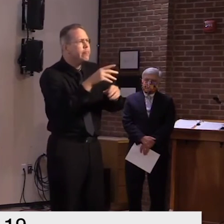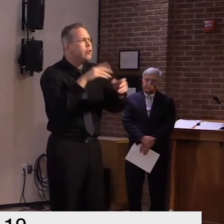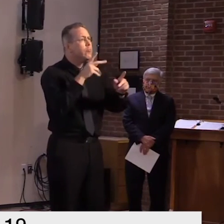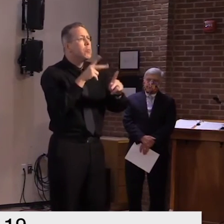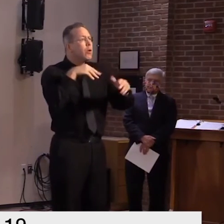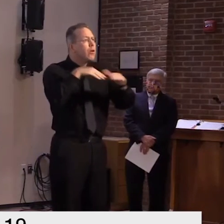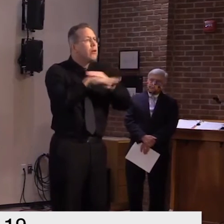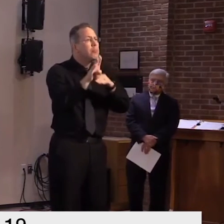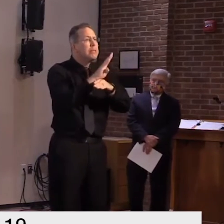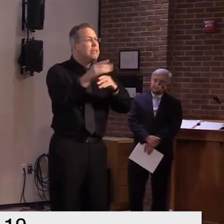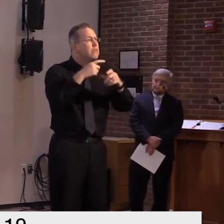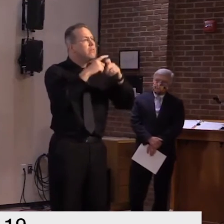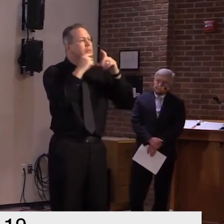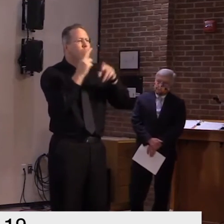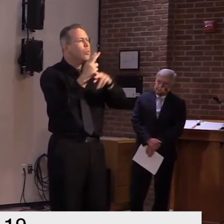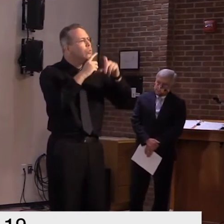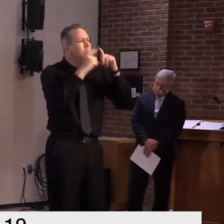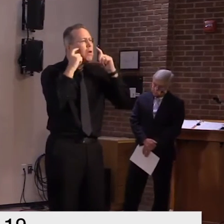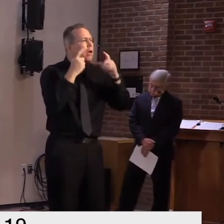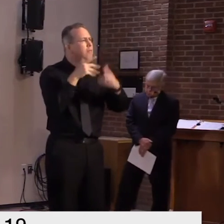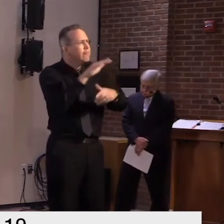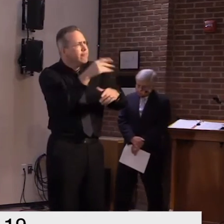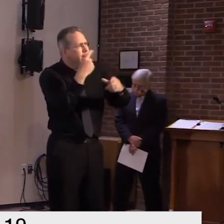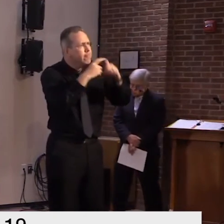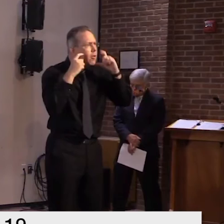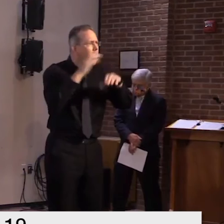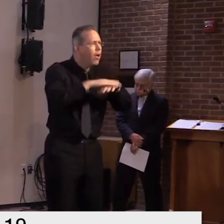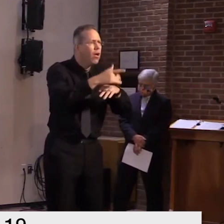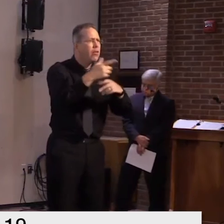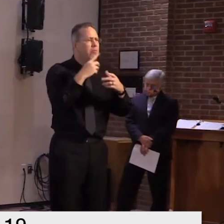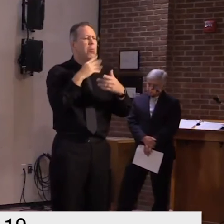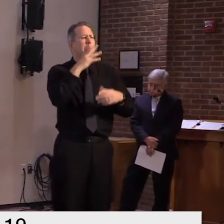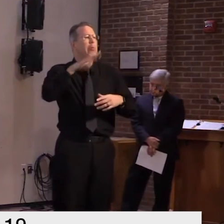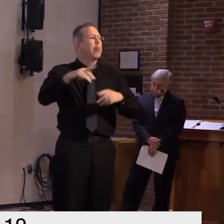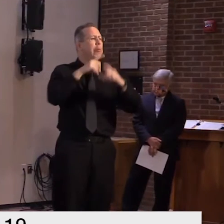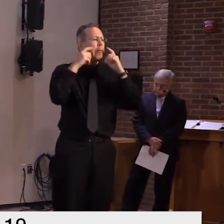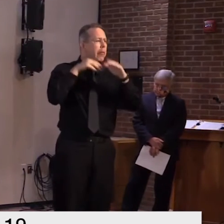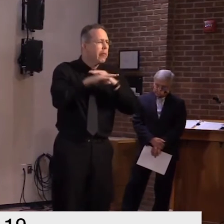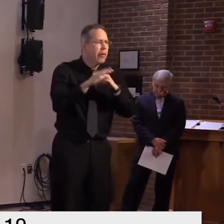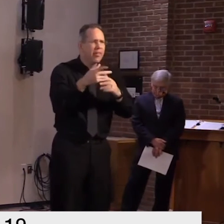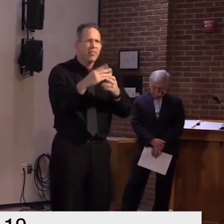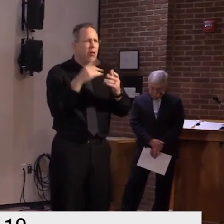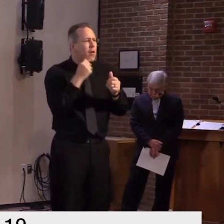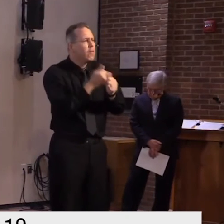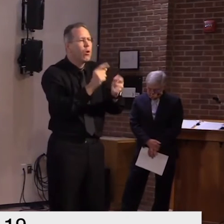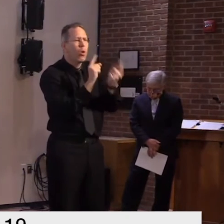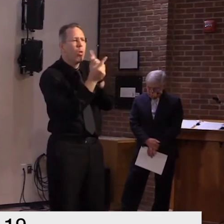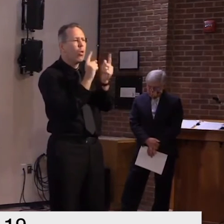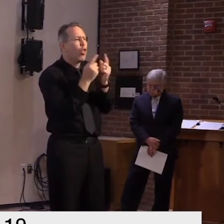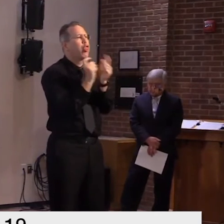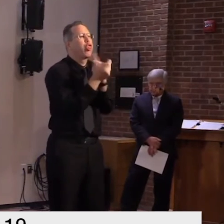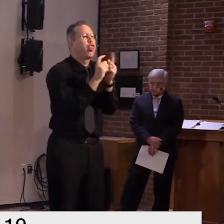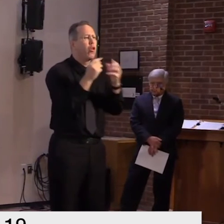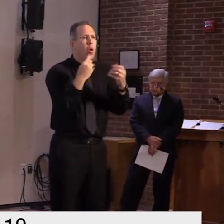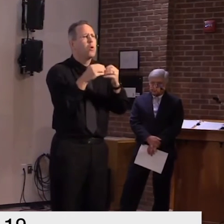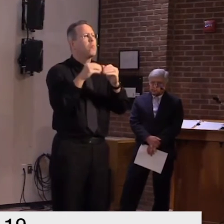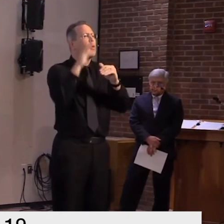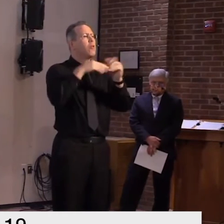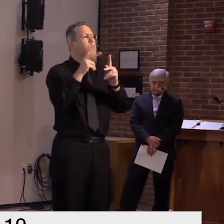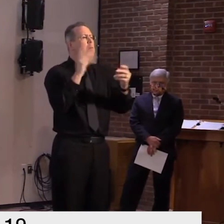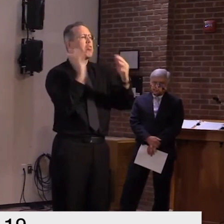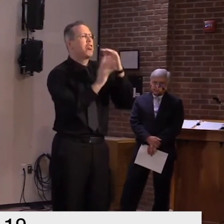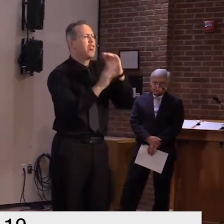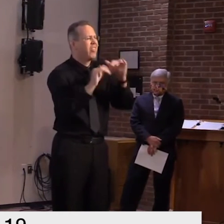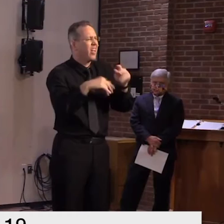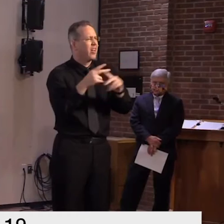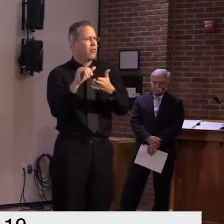has seen uh an outtick in the number of complaints uh we have not that i'm aware of